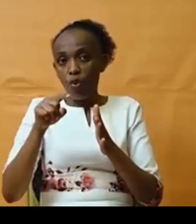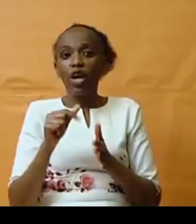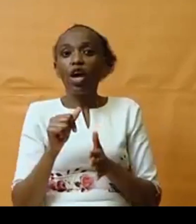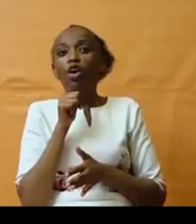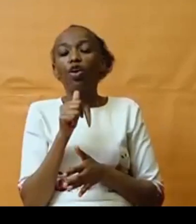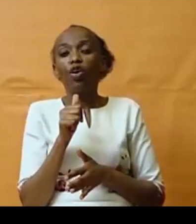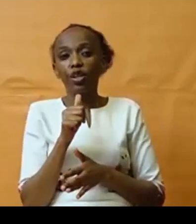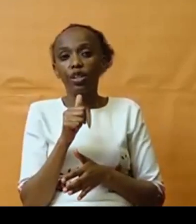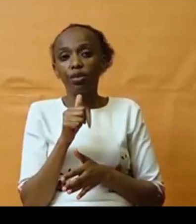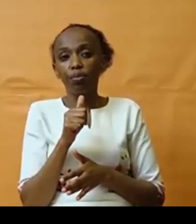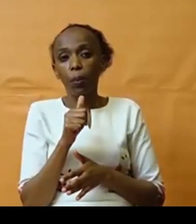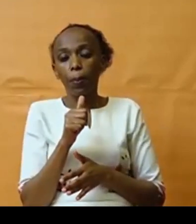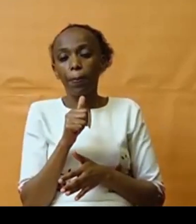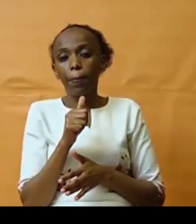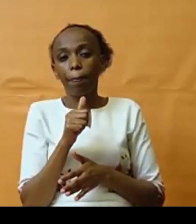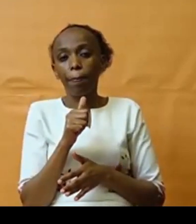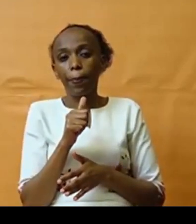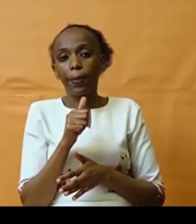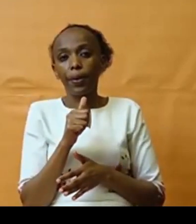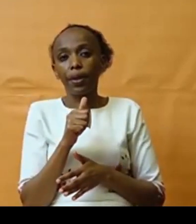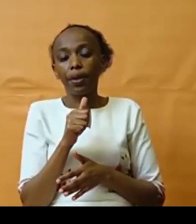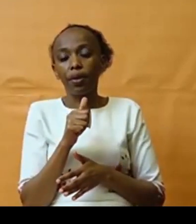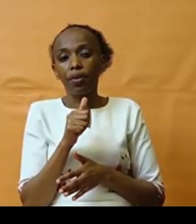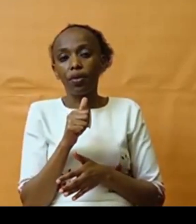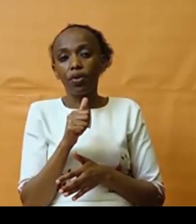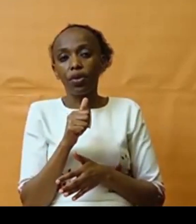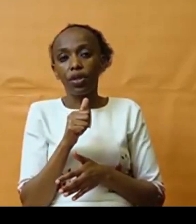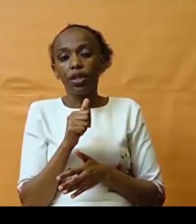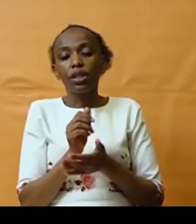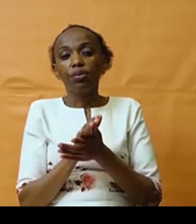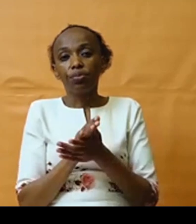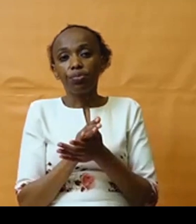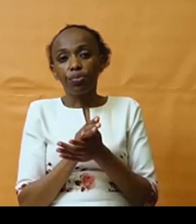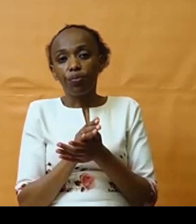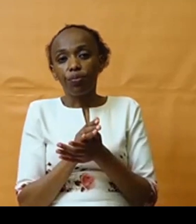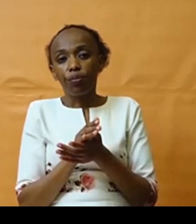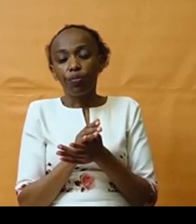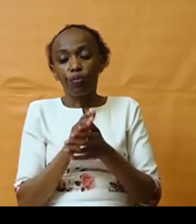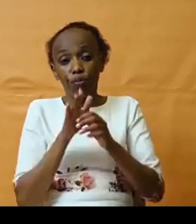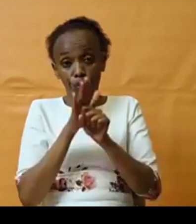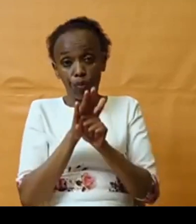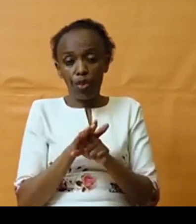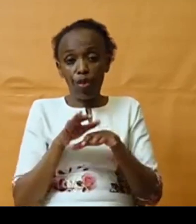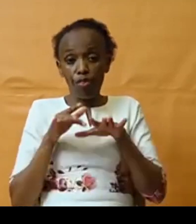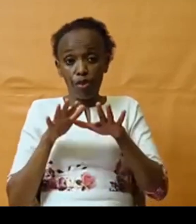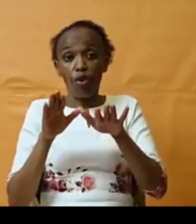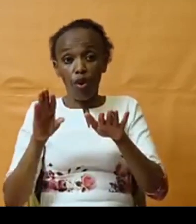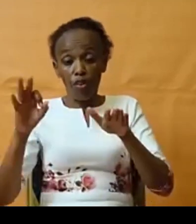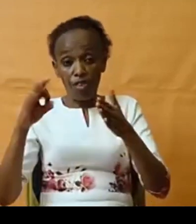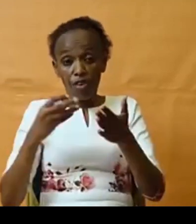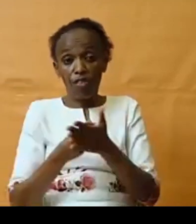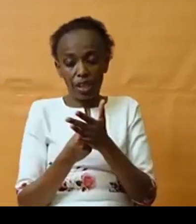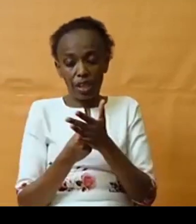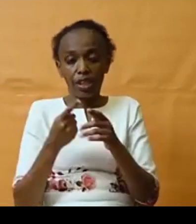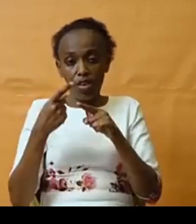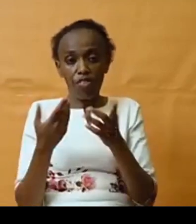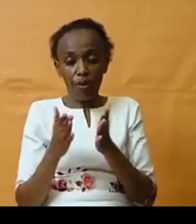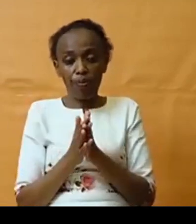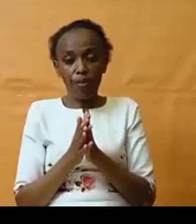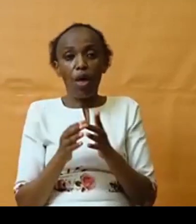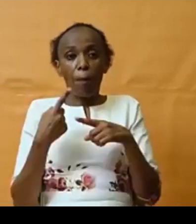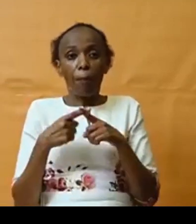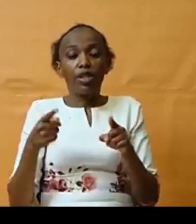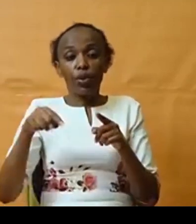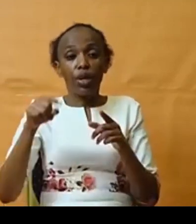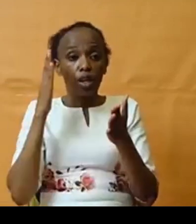perpetuating the outflow of finances from the continent, but we are